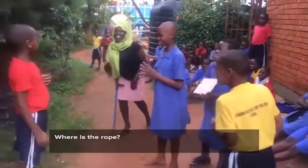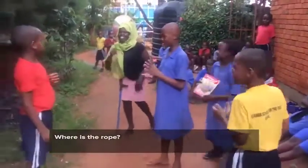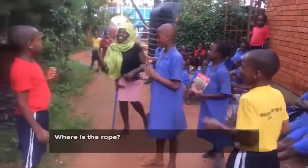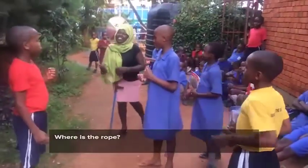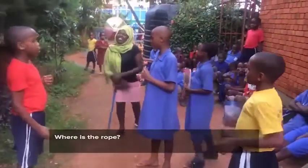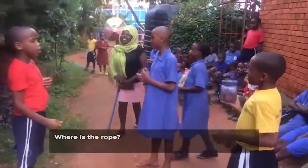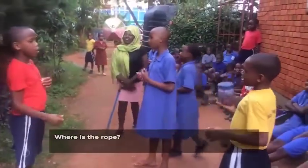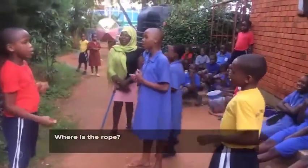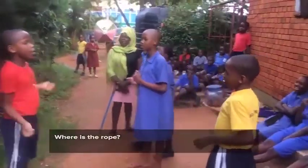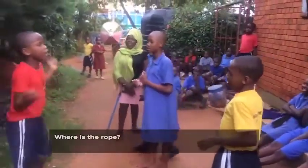Where is the rope?